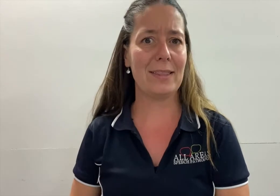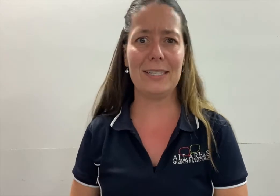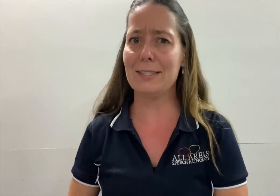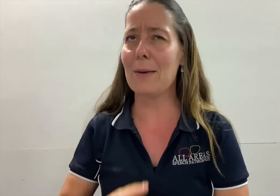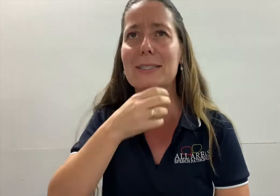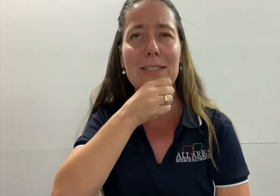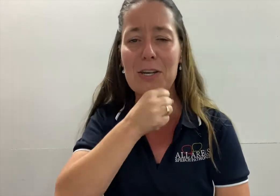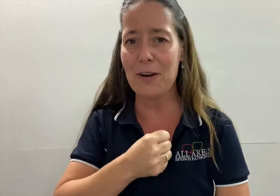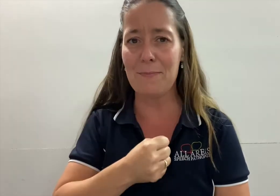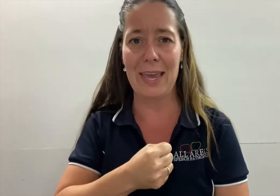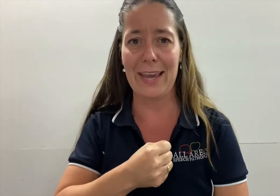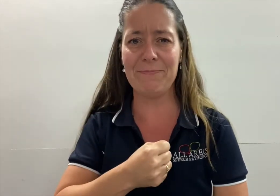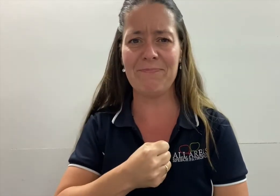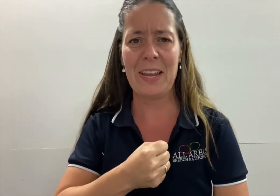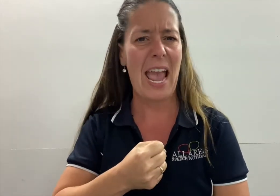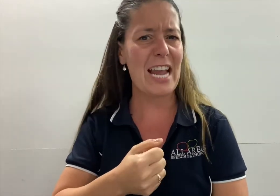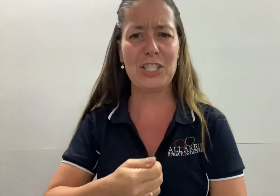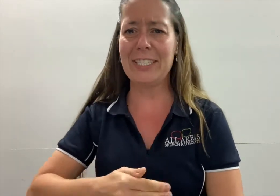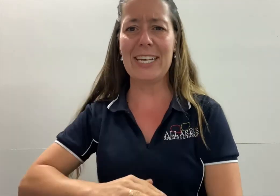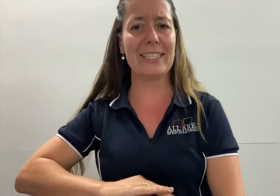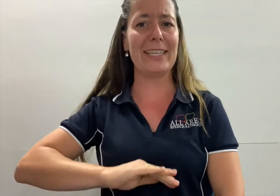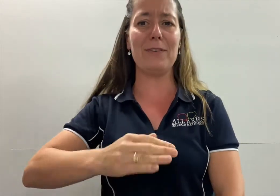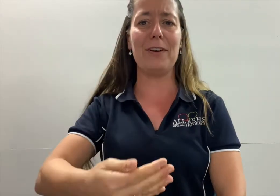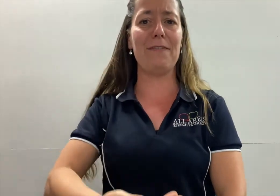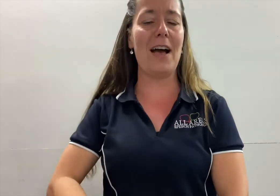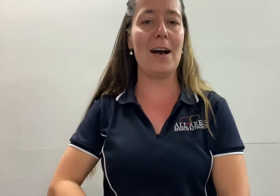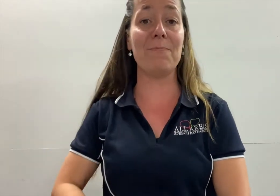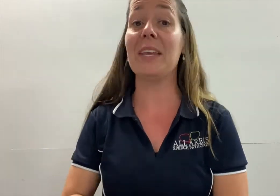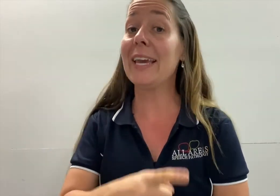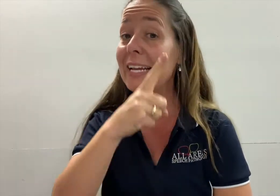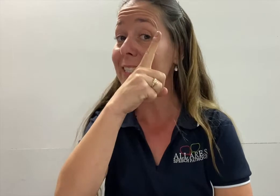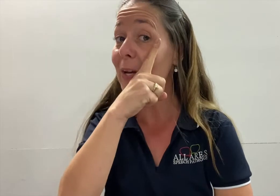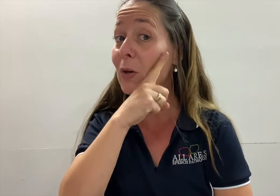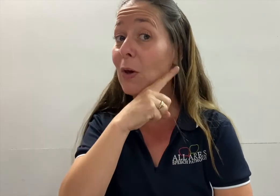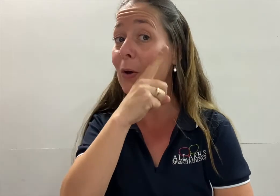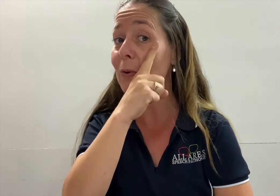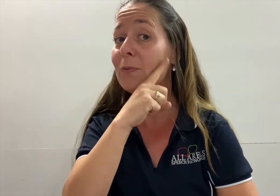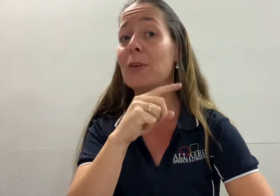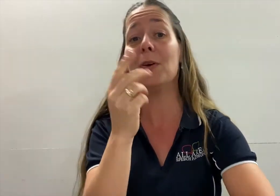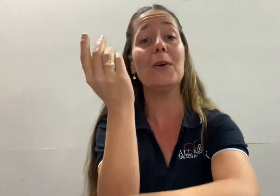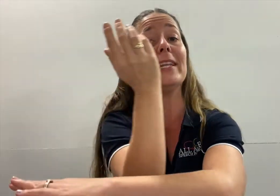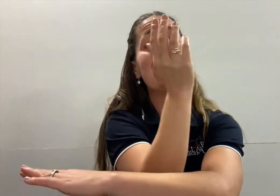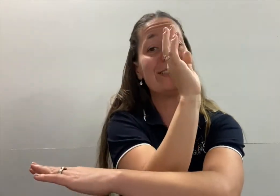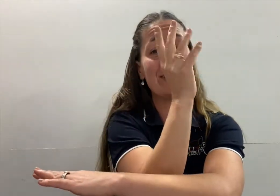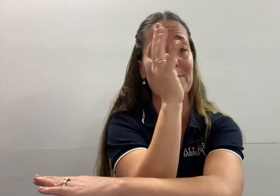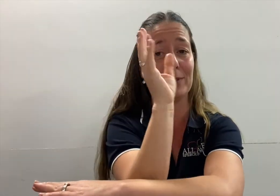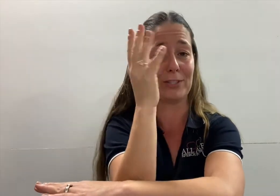this time it's not a man and she doesn't live on a farm. It's a girl who lives in the bush.